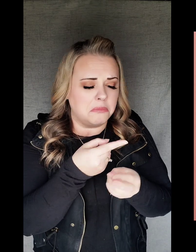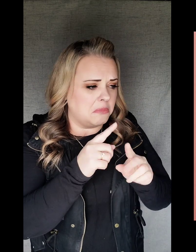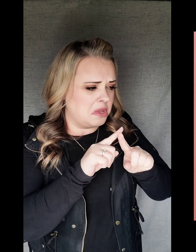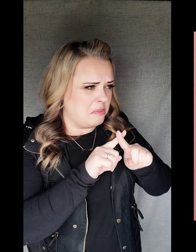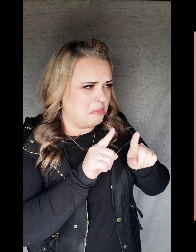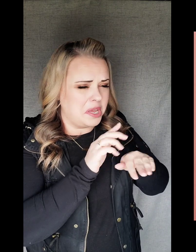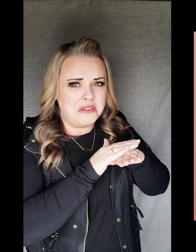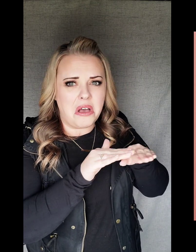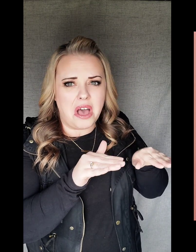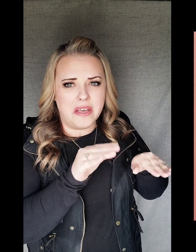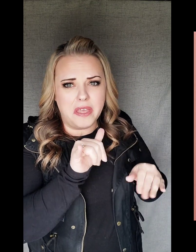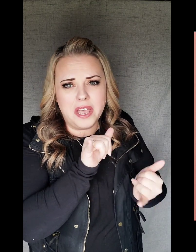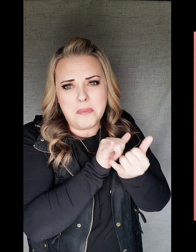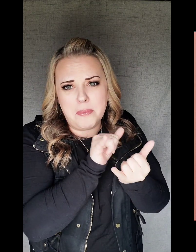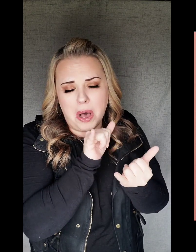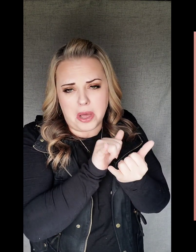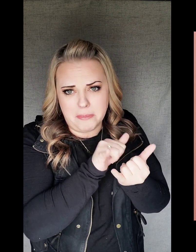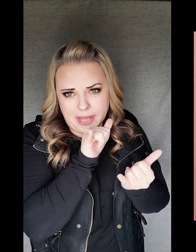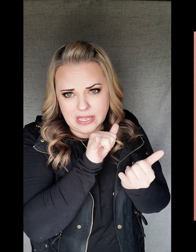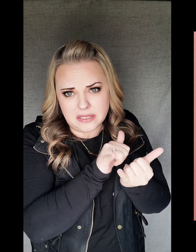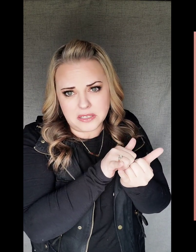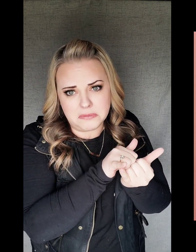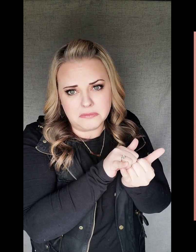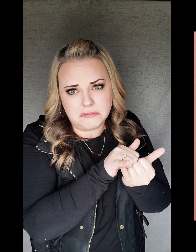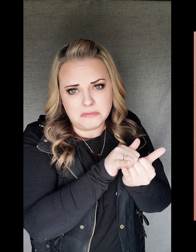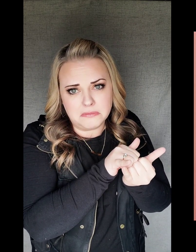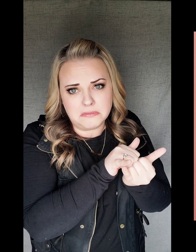But not the hippopotamus.